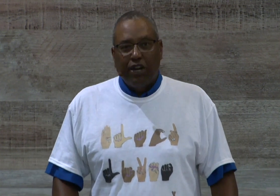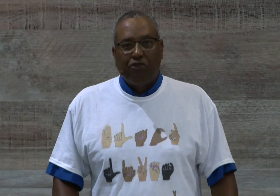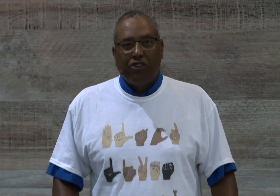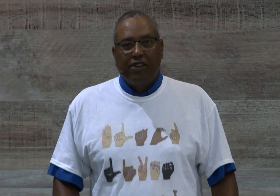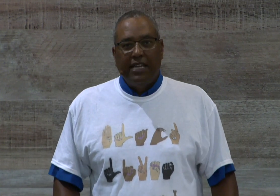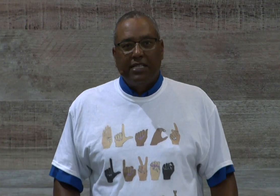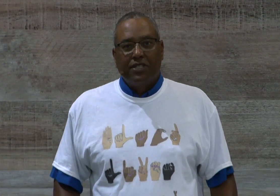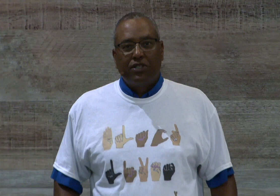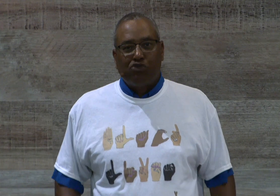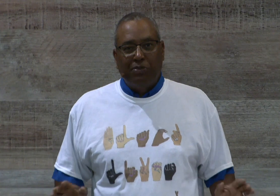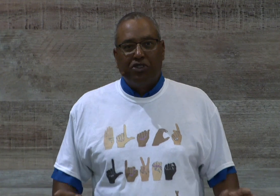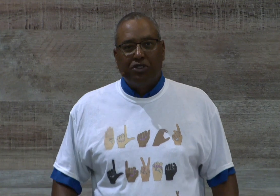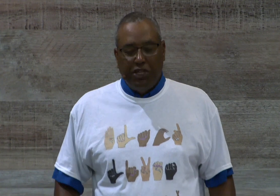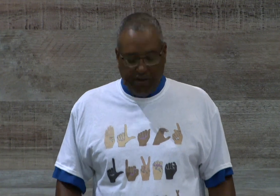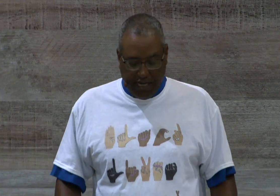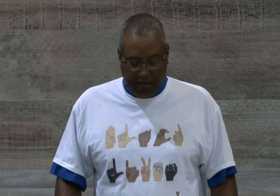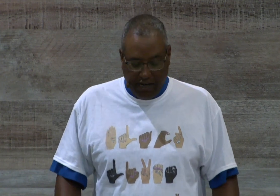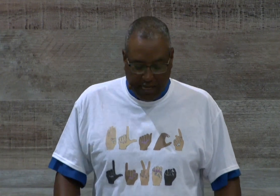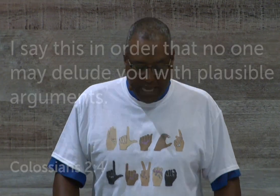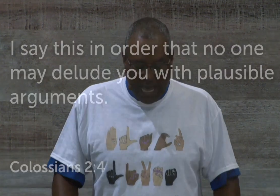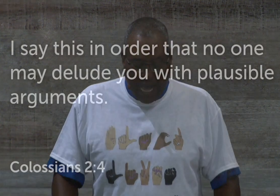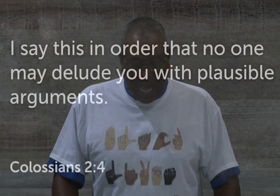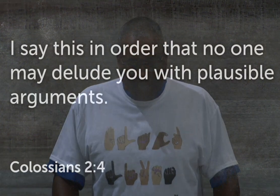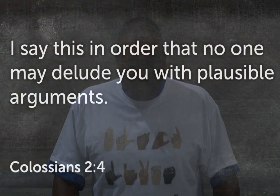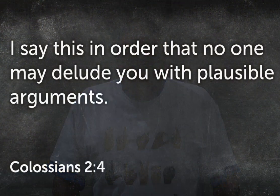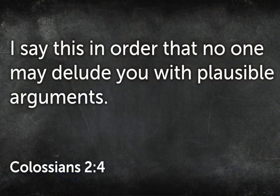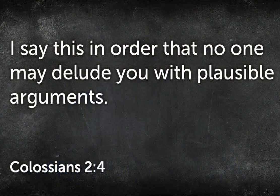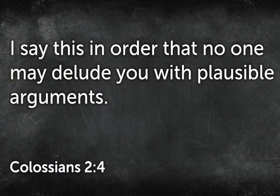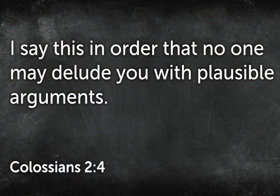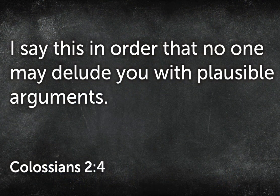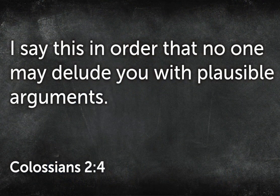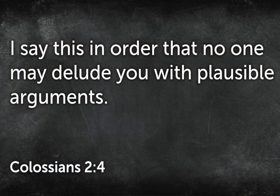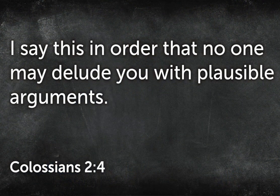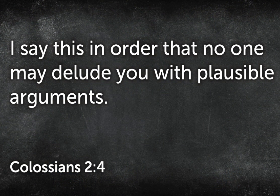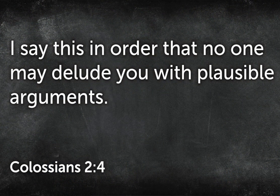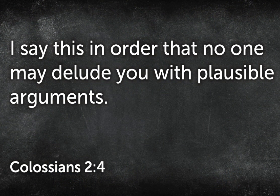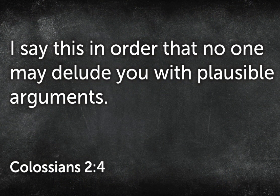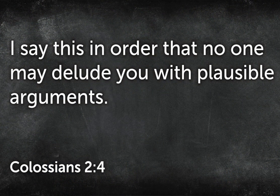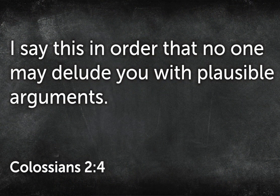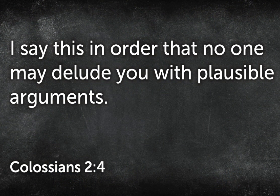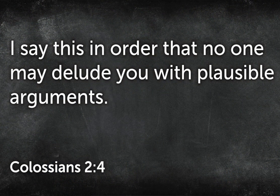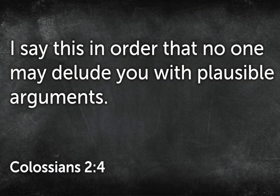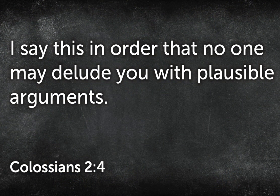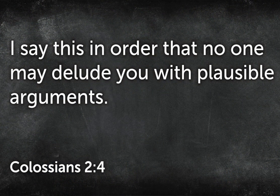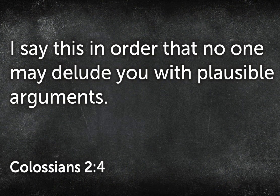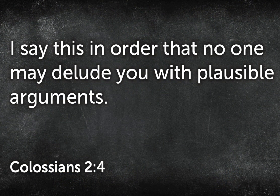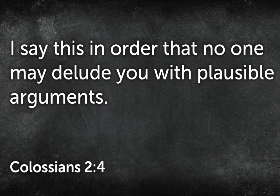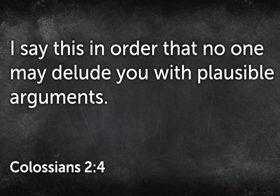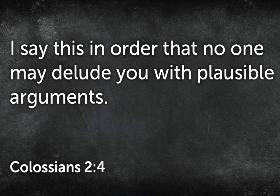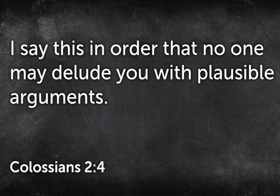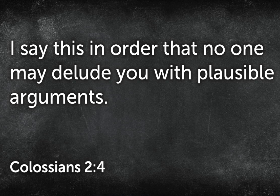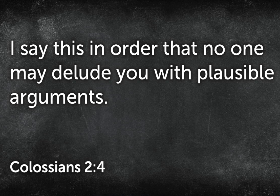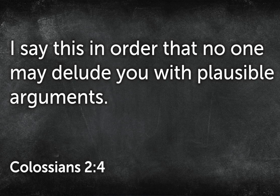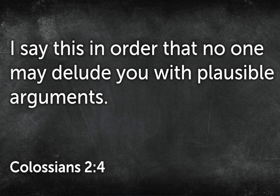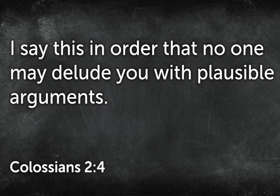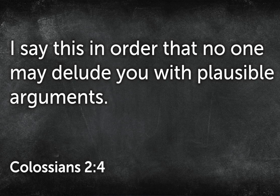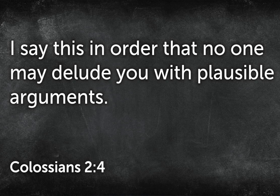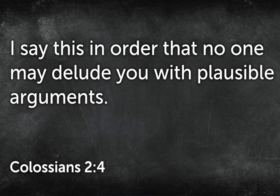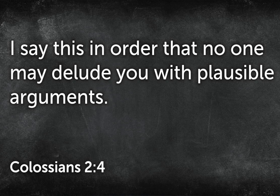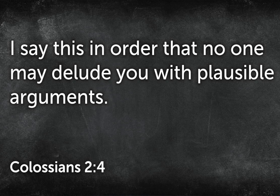raise this scripture to your hearing. I say this in order that no one may delude you with